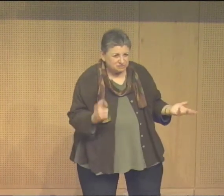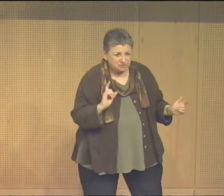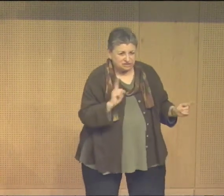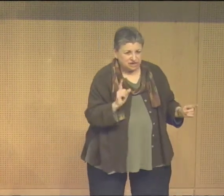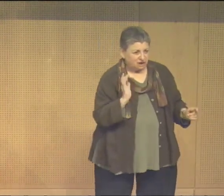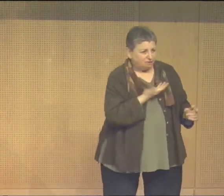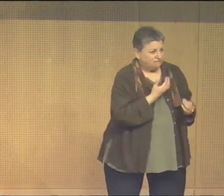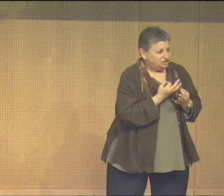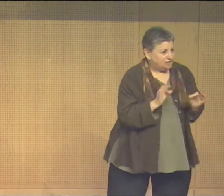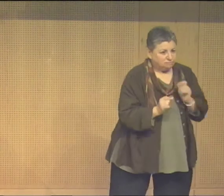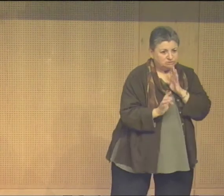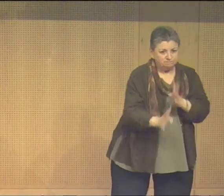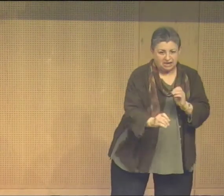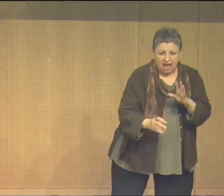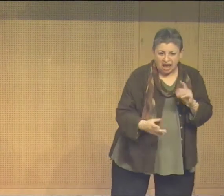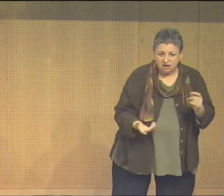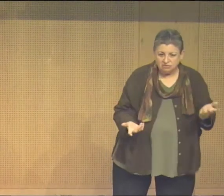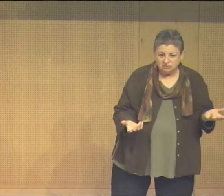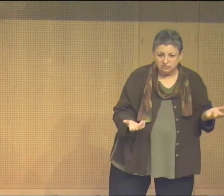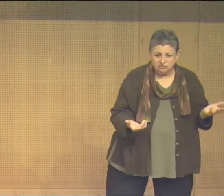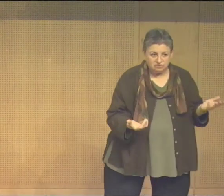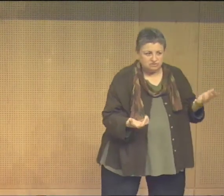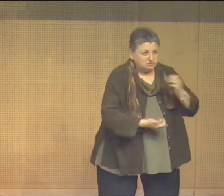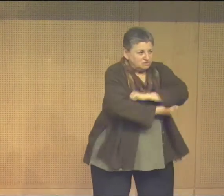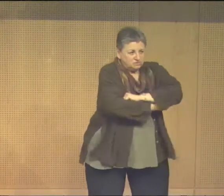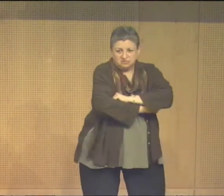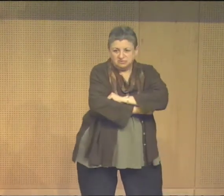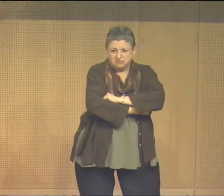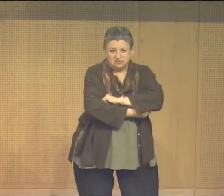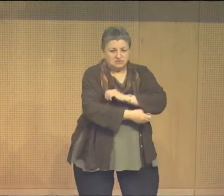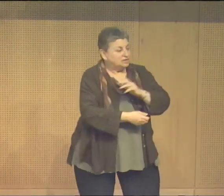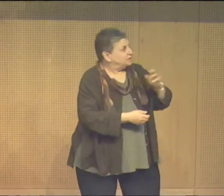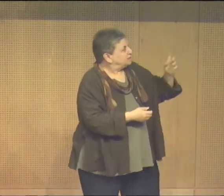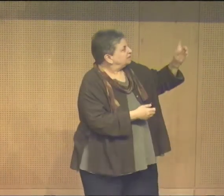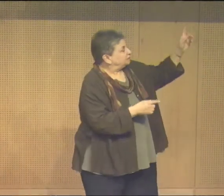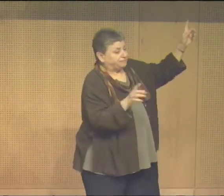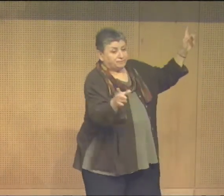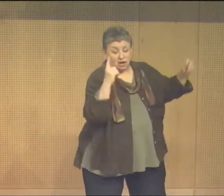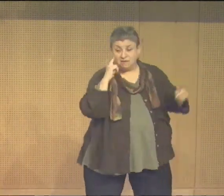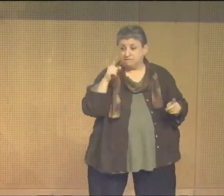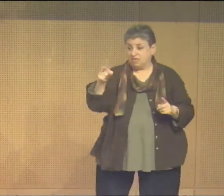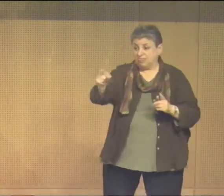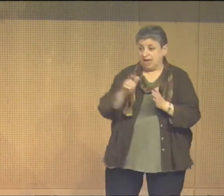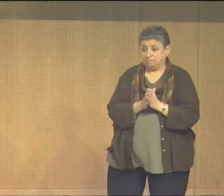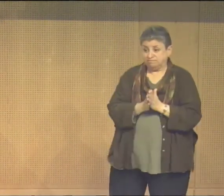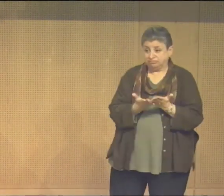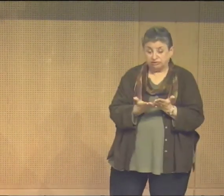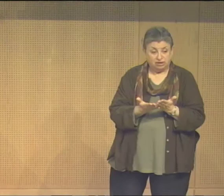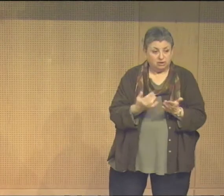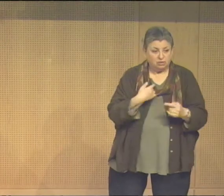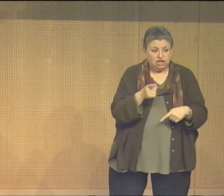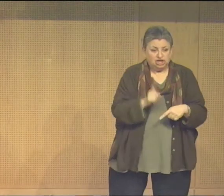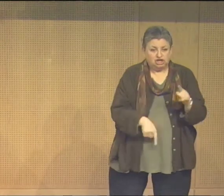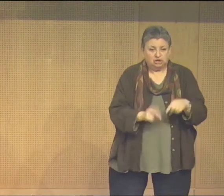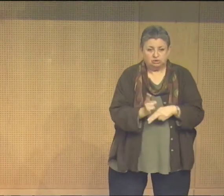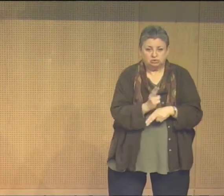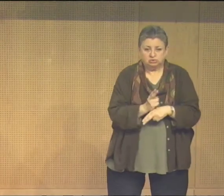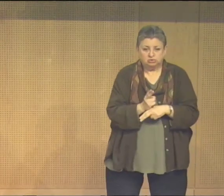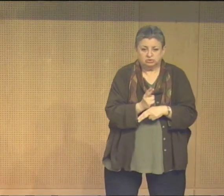a democratic government. But so what I'm saying is, where's our freedom? Where is a deaf person's freedom to speak out? And in the book,